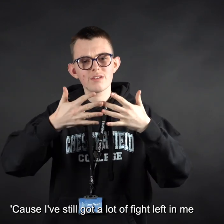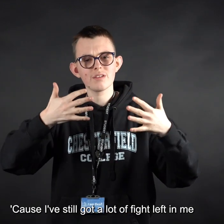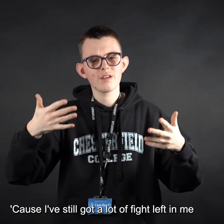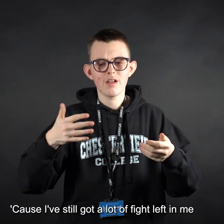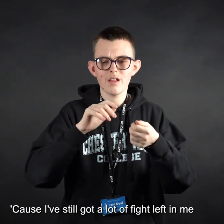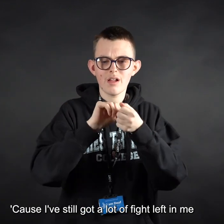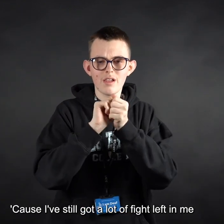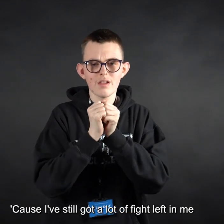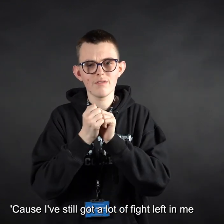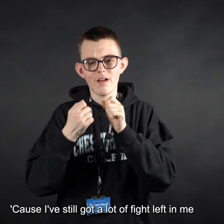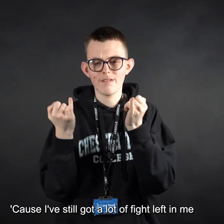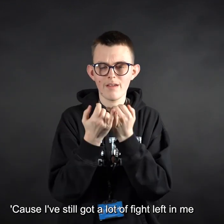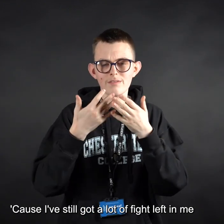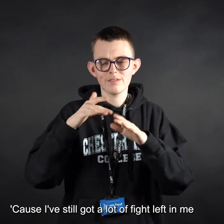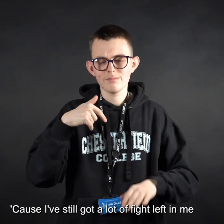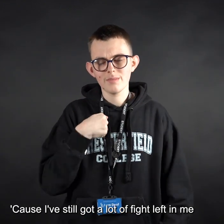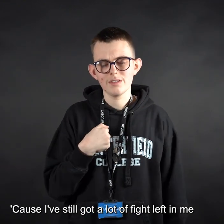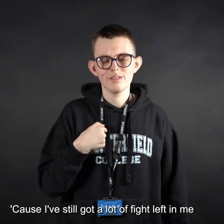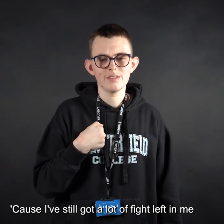still got a lot of fight left in me